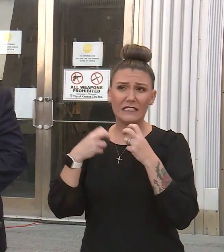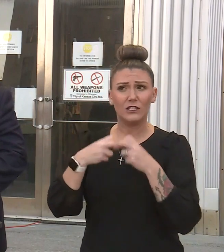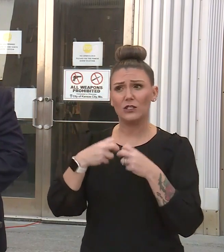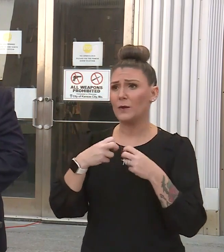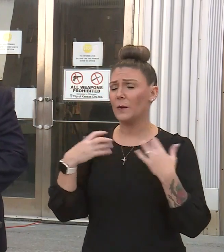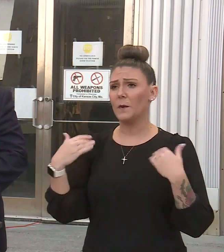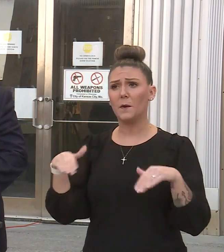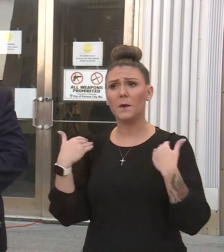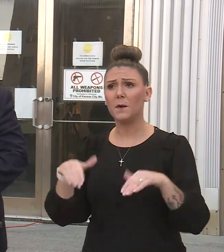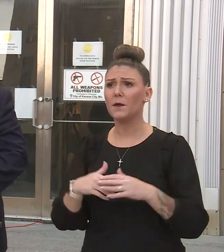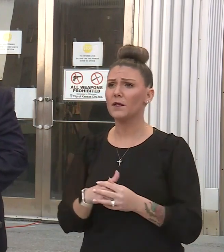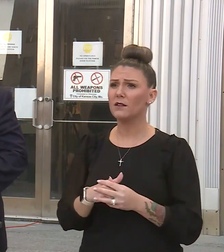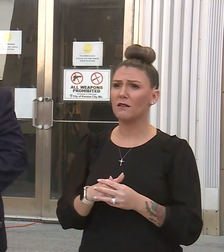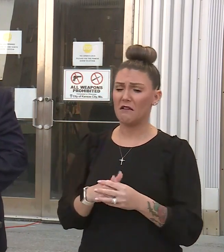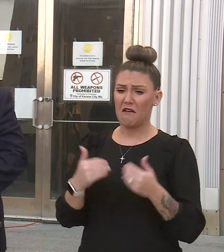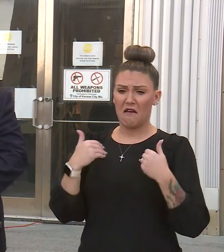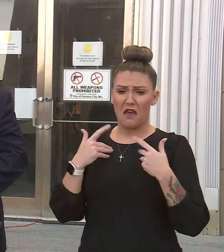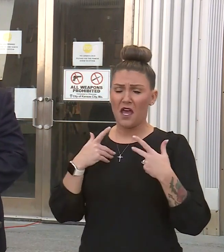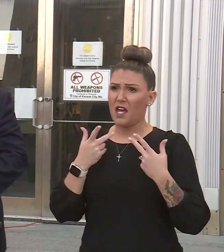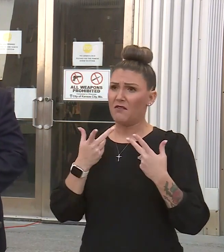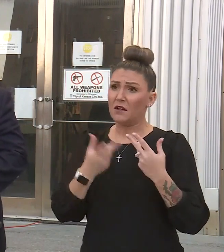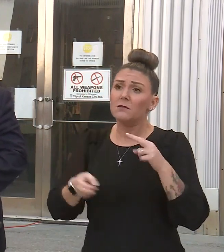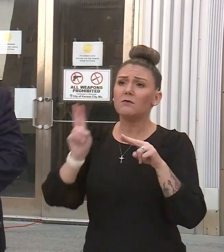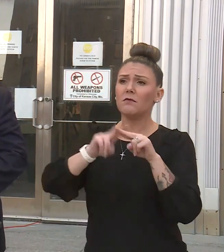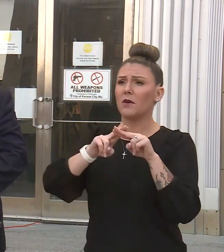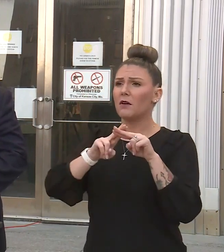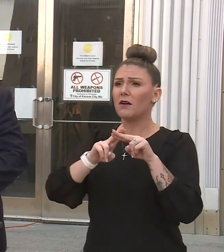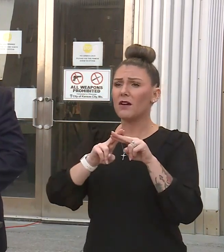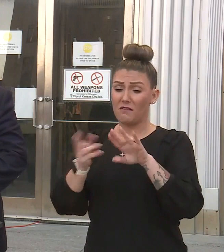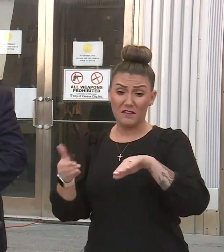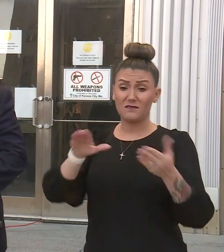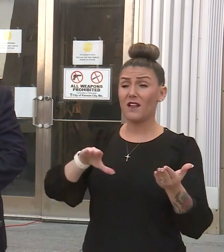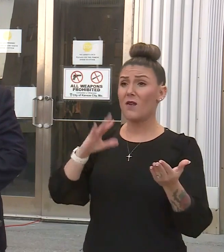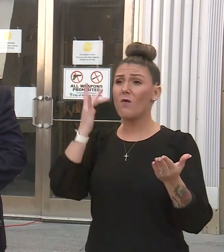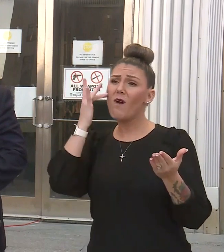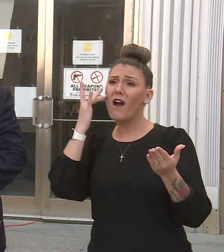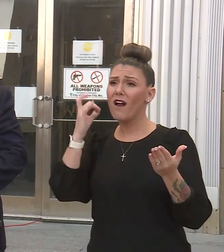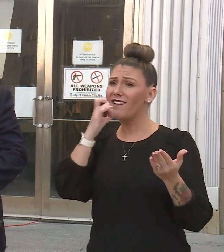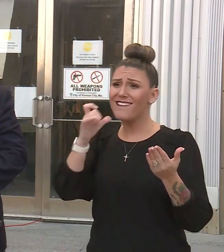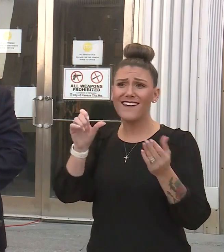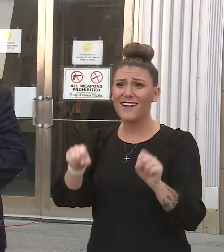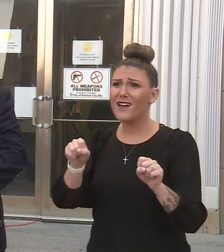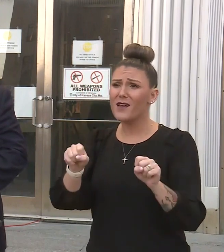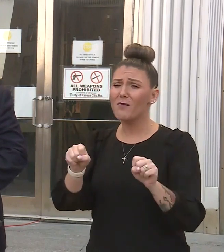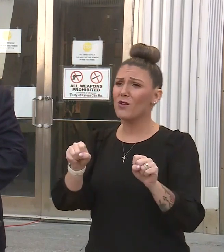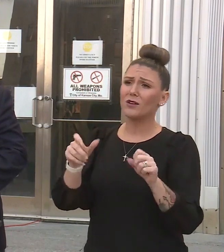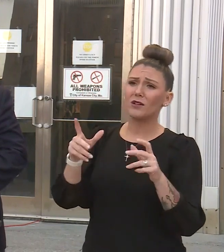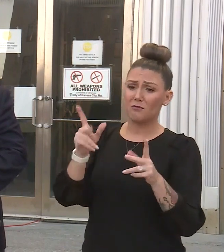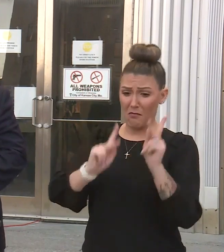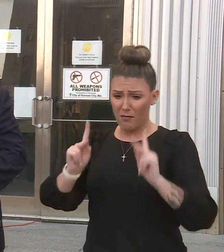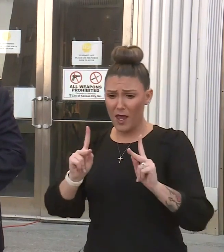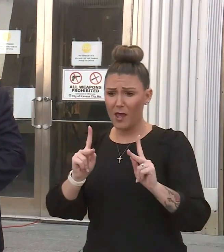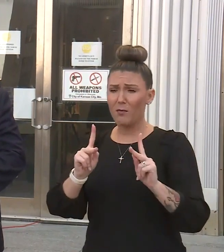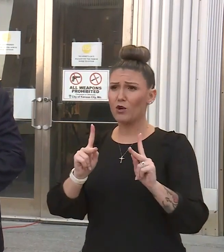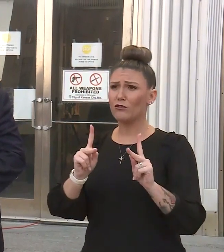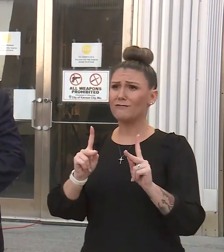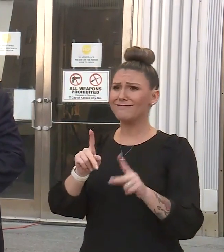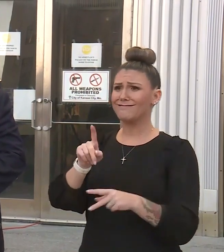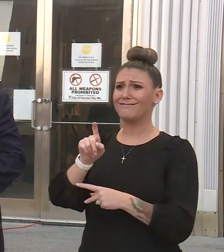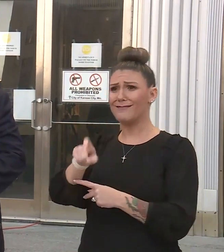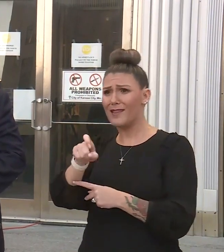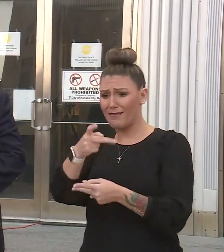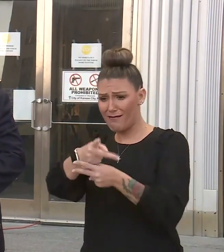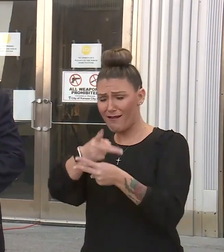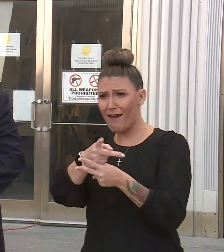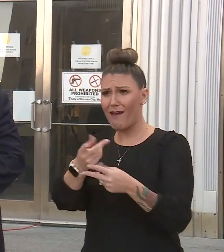And we can have a substantial increase deaths because we're not able to get people to the care that they need.